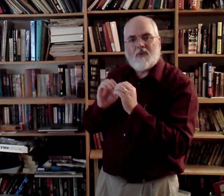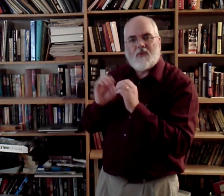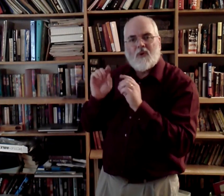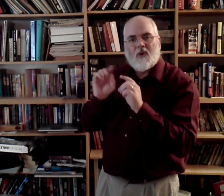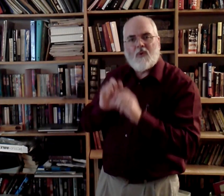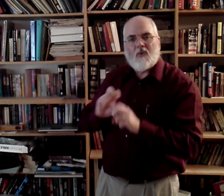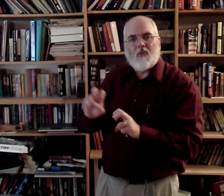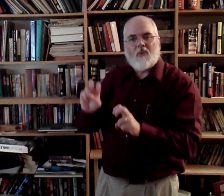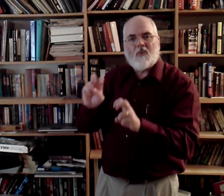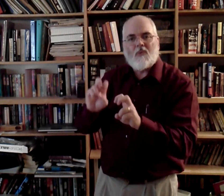roam.